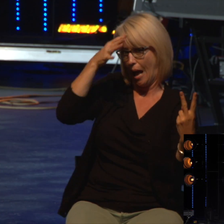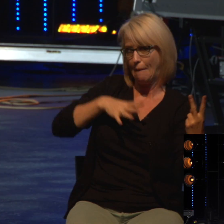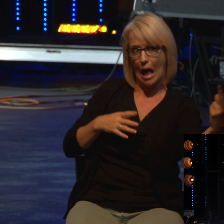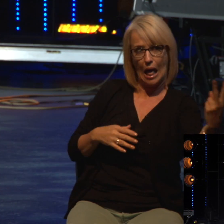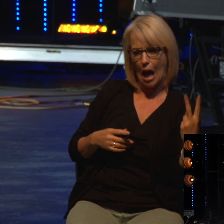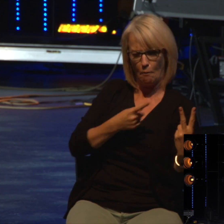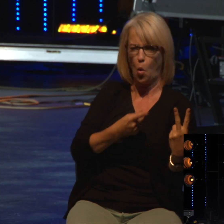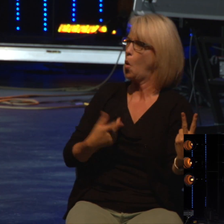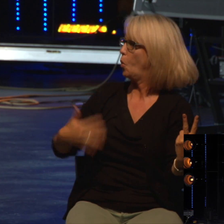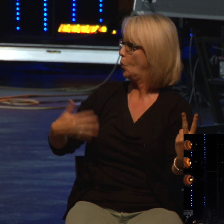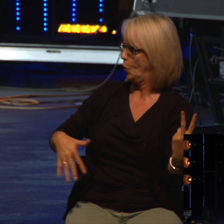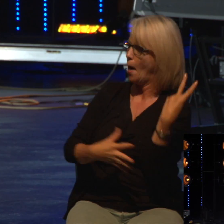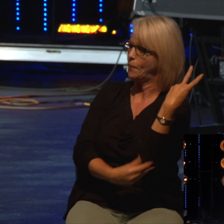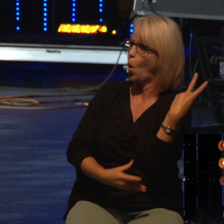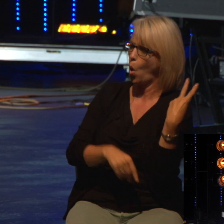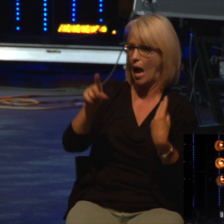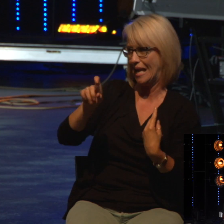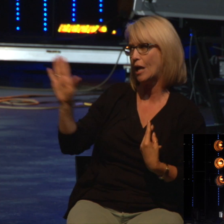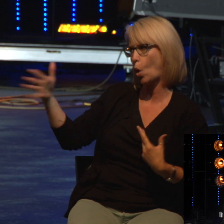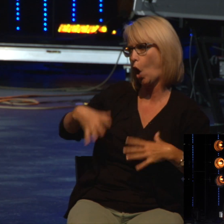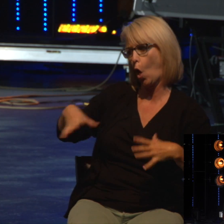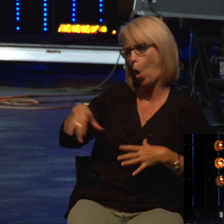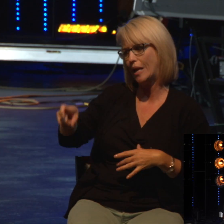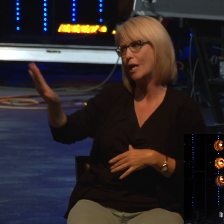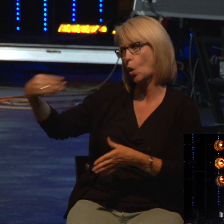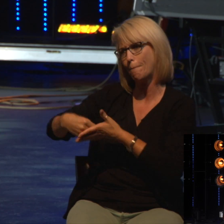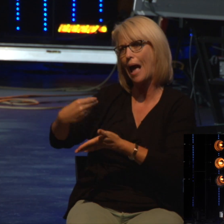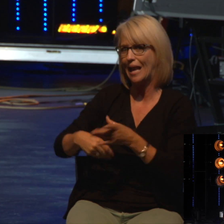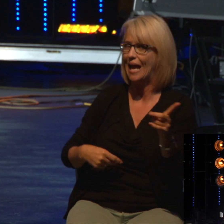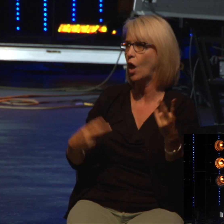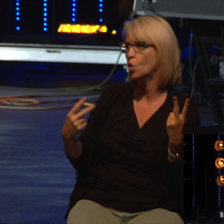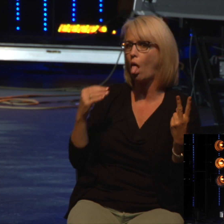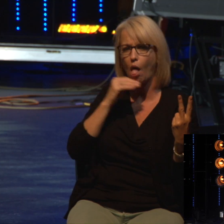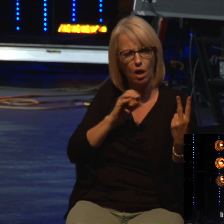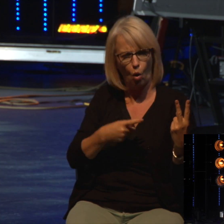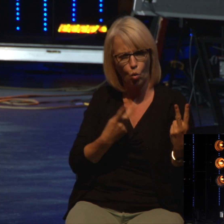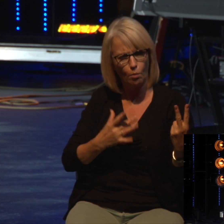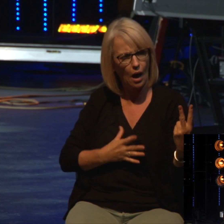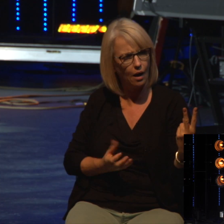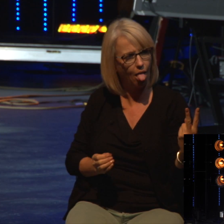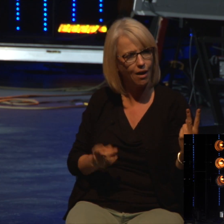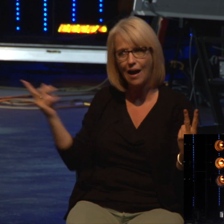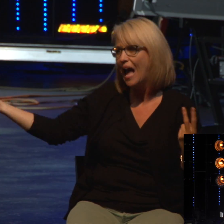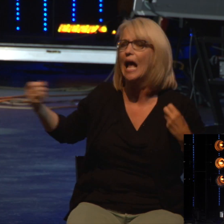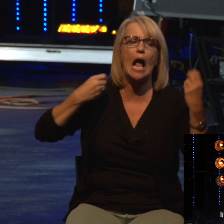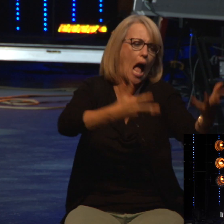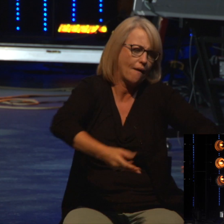They're poor. They could use some garments, and they could use some money. And Naaman gave him even more than he asked